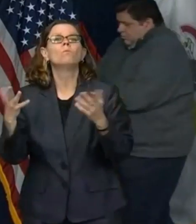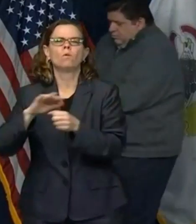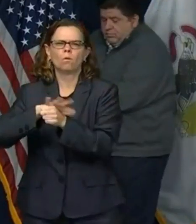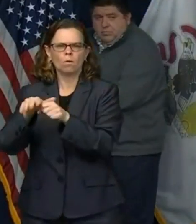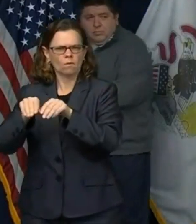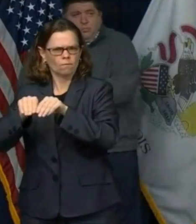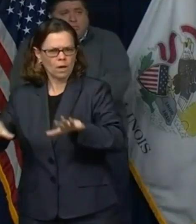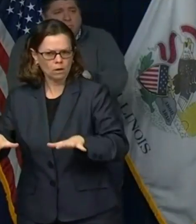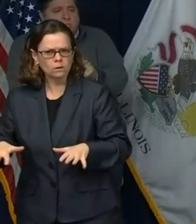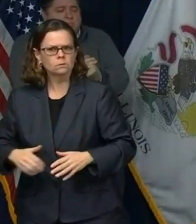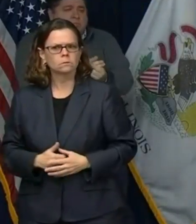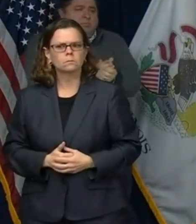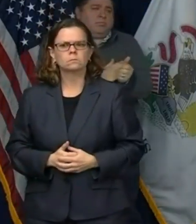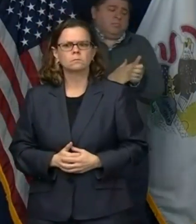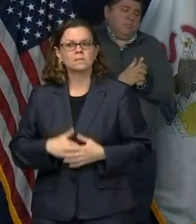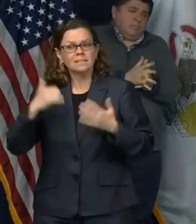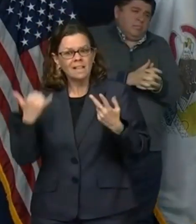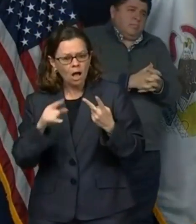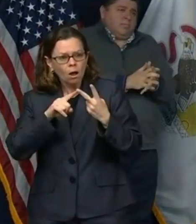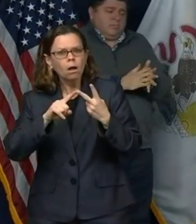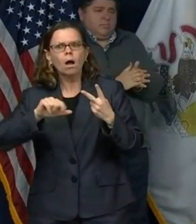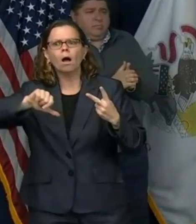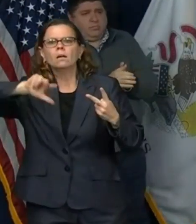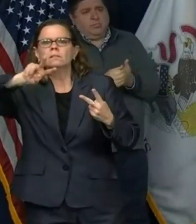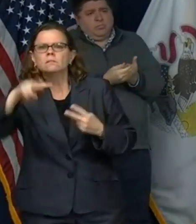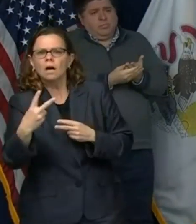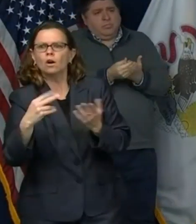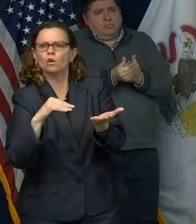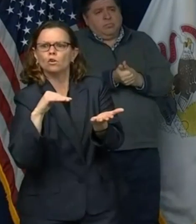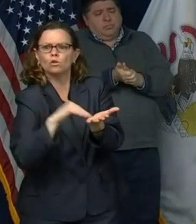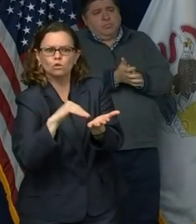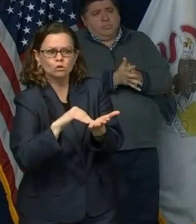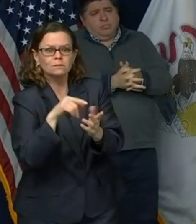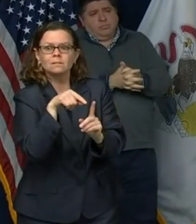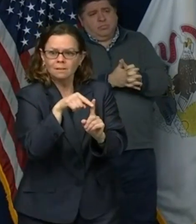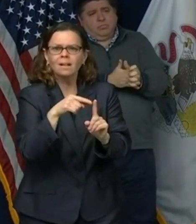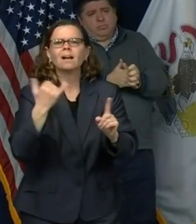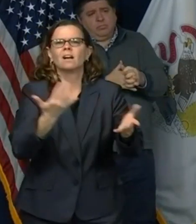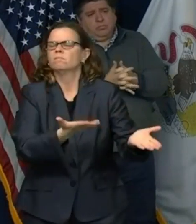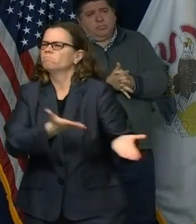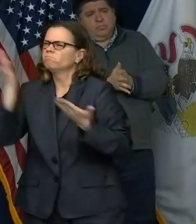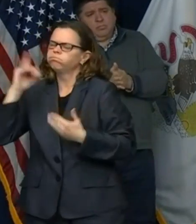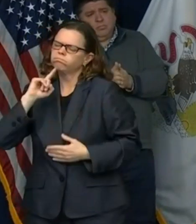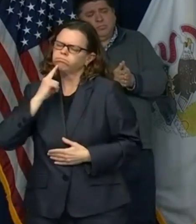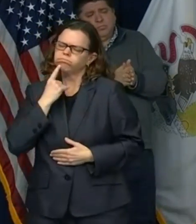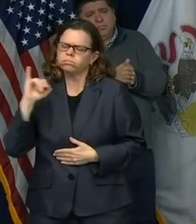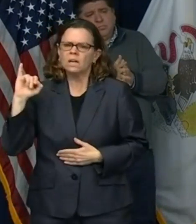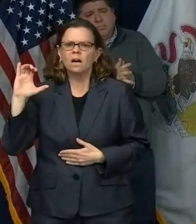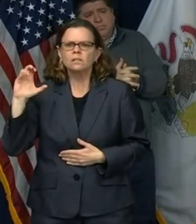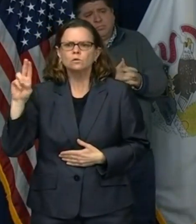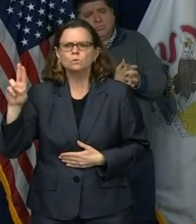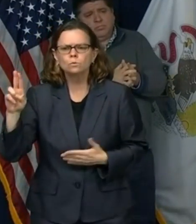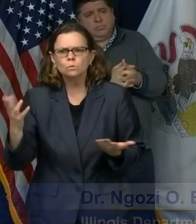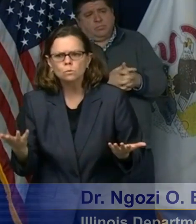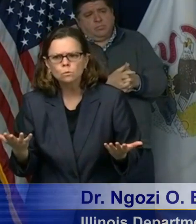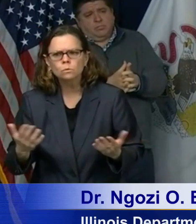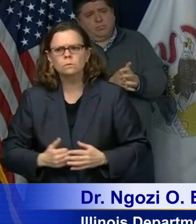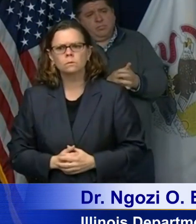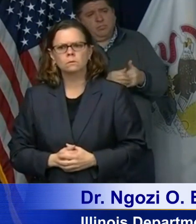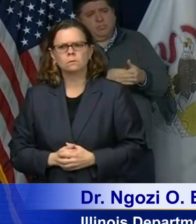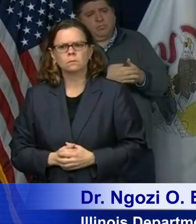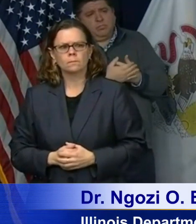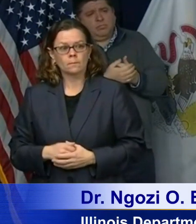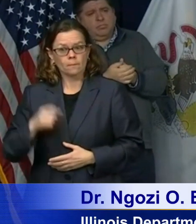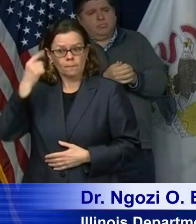ICU who works there. Also, the tipster said that 35% of hospital staff inside UIC has